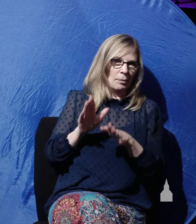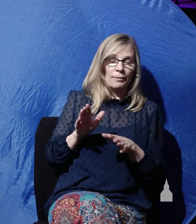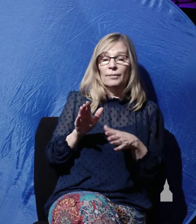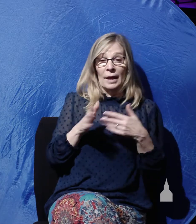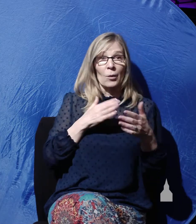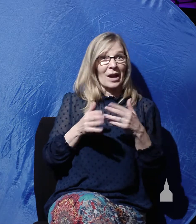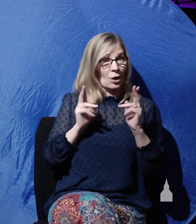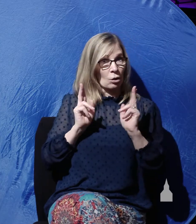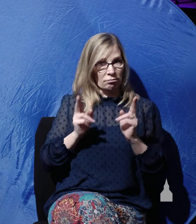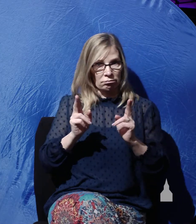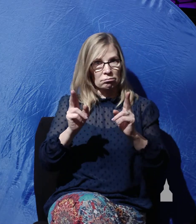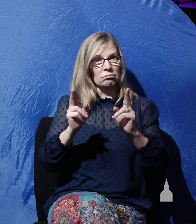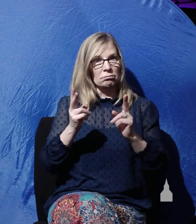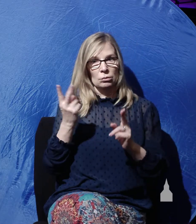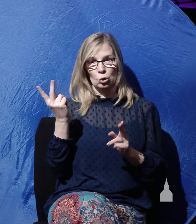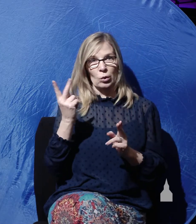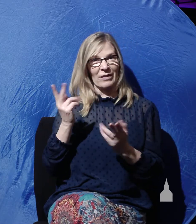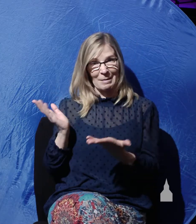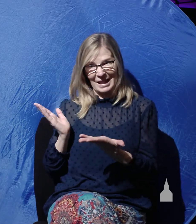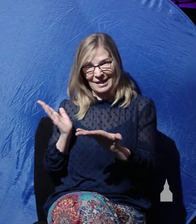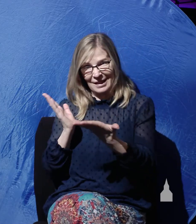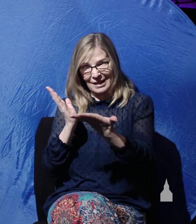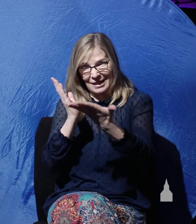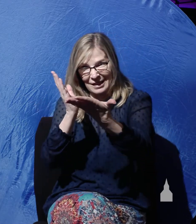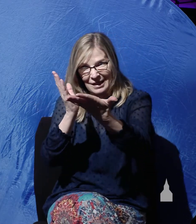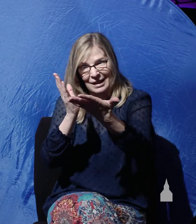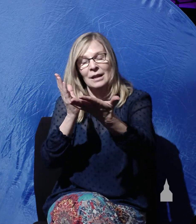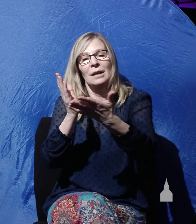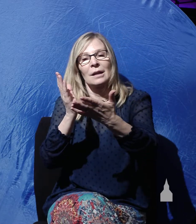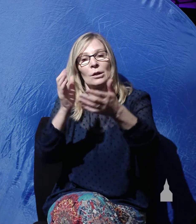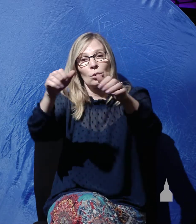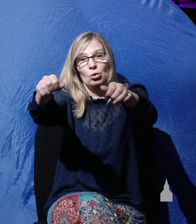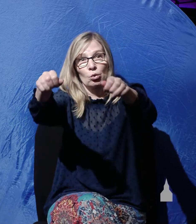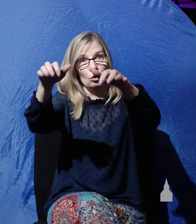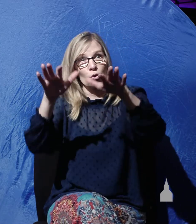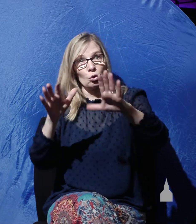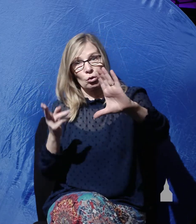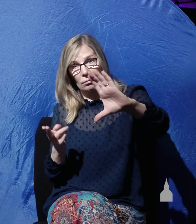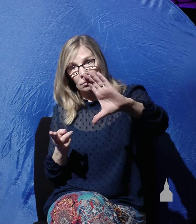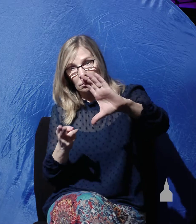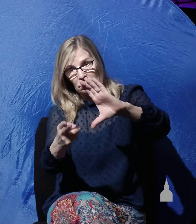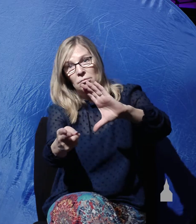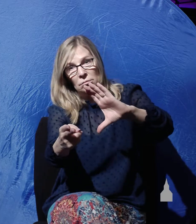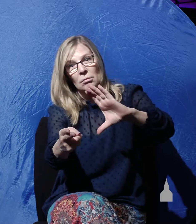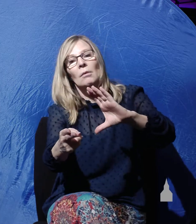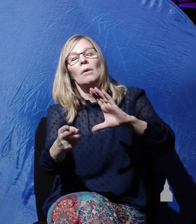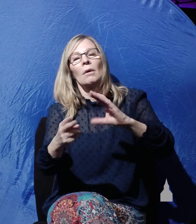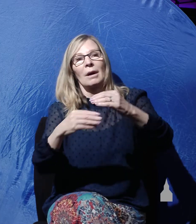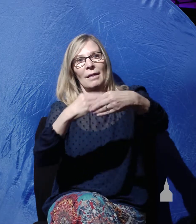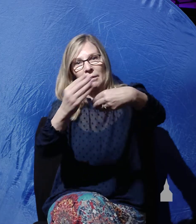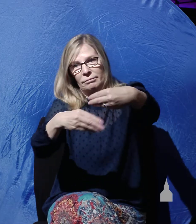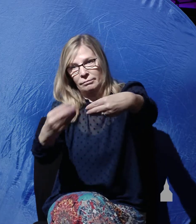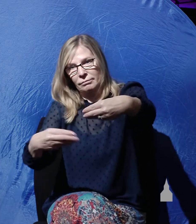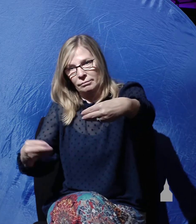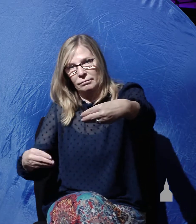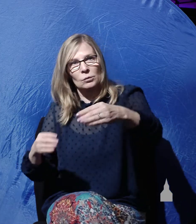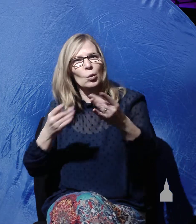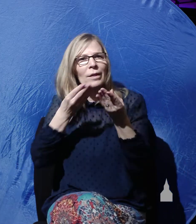Lord to a tomb, where they prepared his body to be buried by enclosing it in linen wrappings with spices.